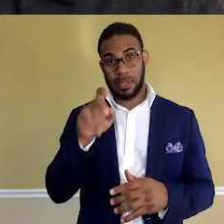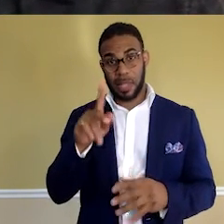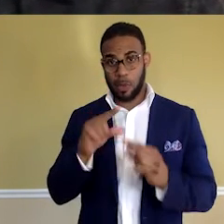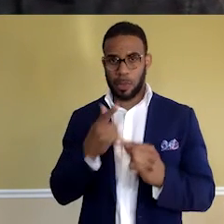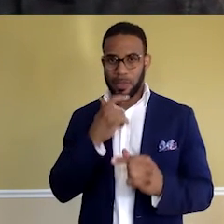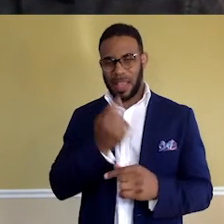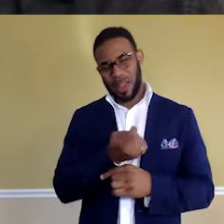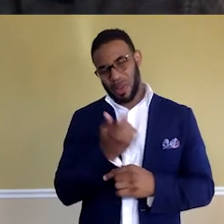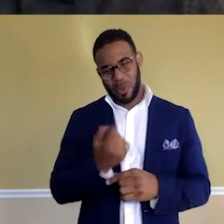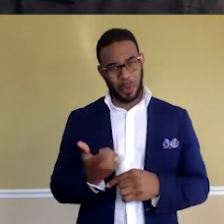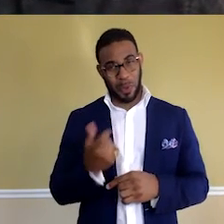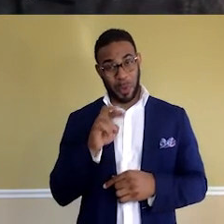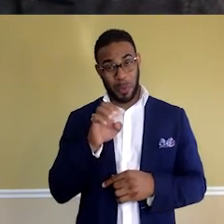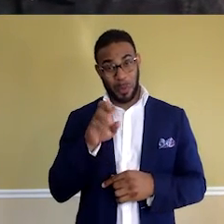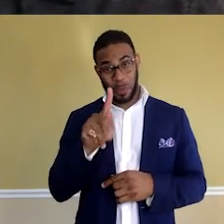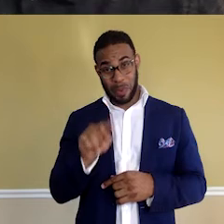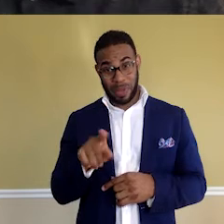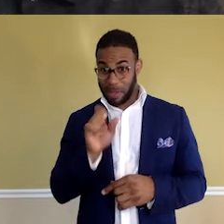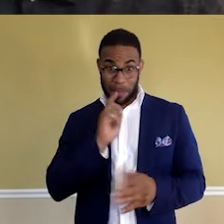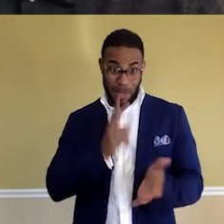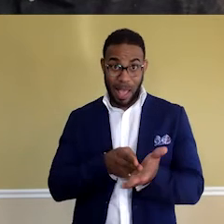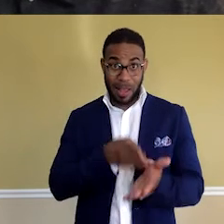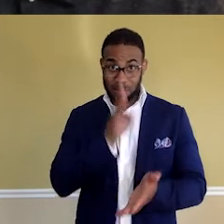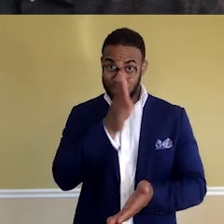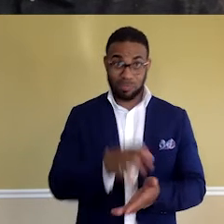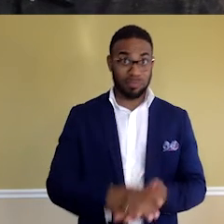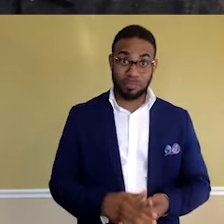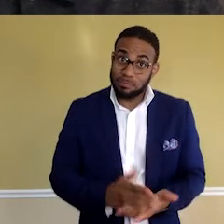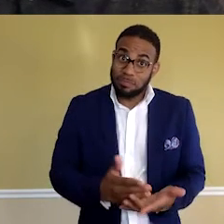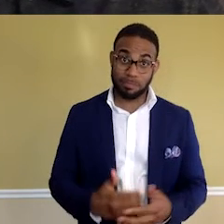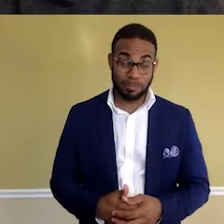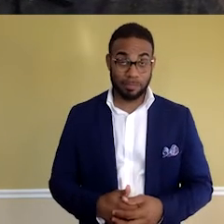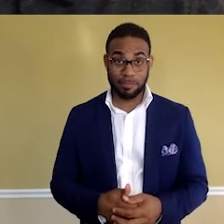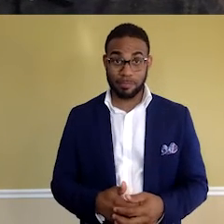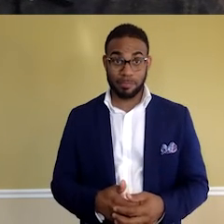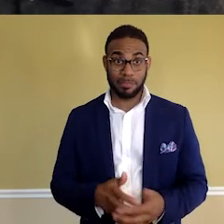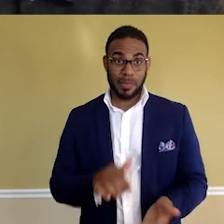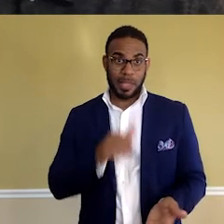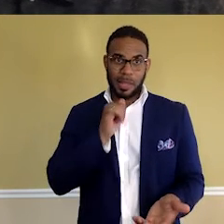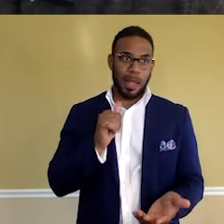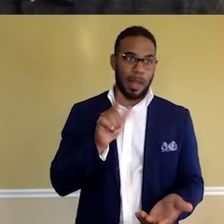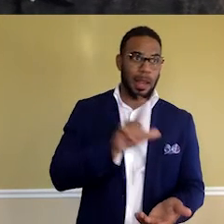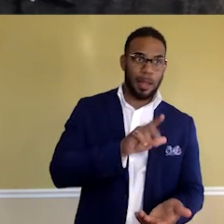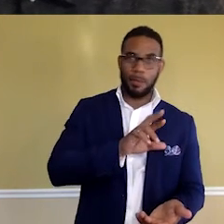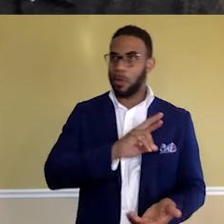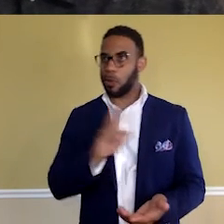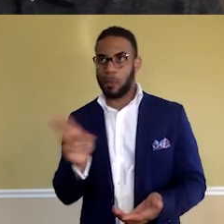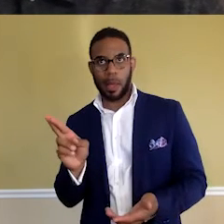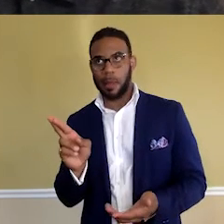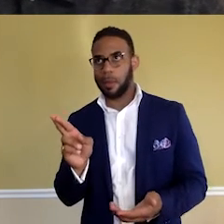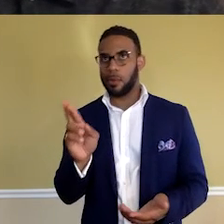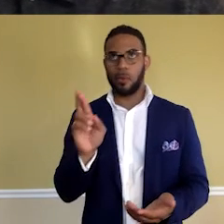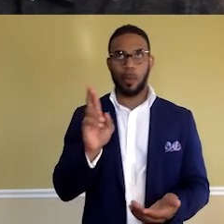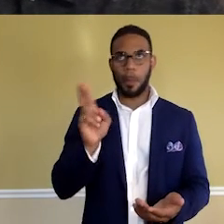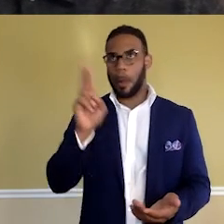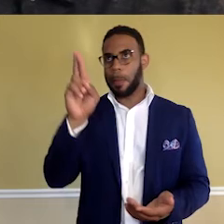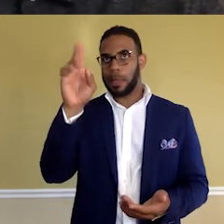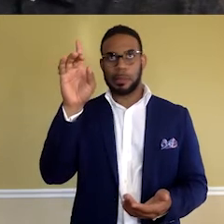racists. You've got to be honest. You have to be honest about it. That is not a left or a right or a Republican or a Democratic